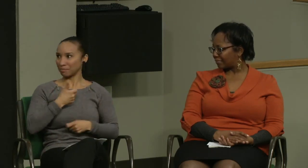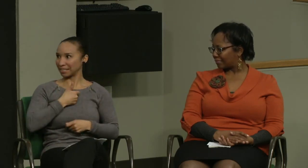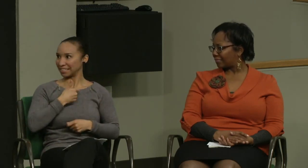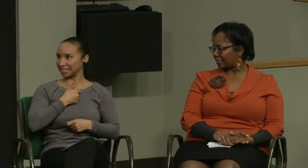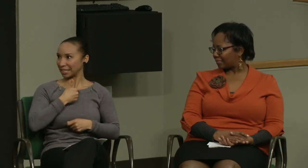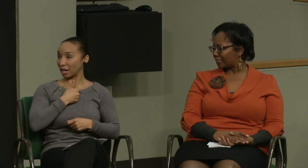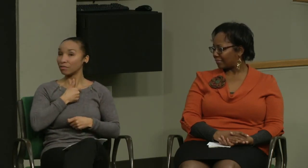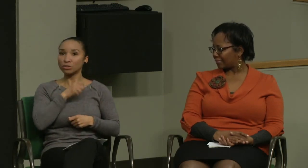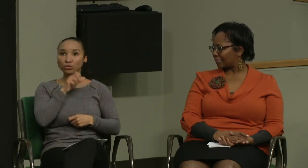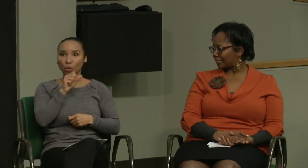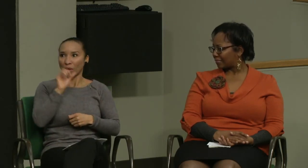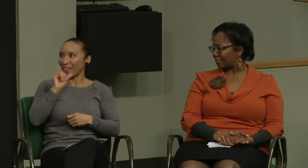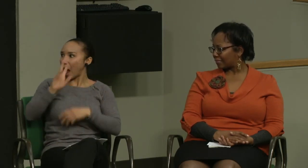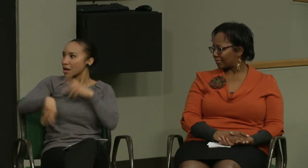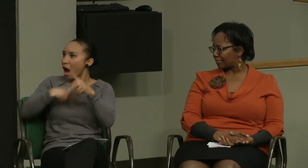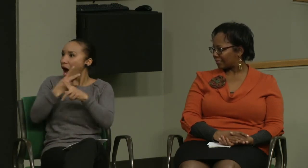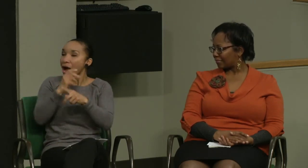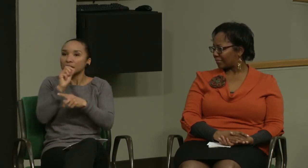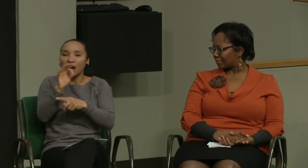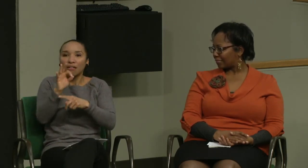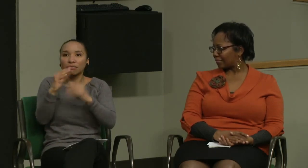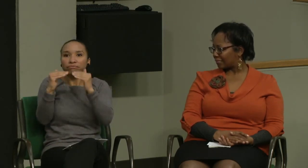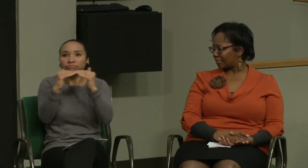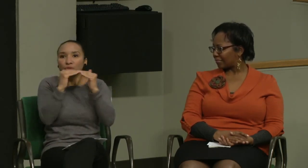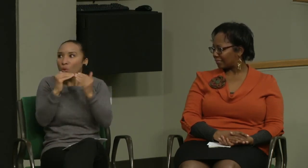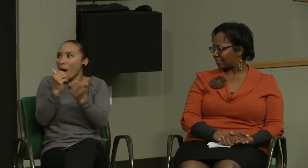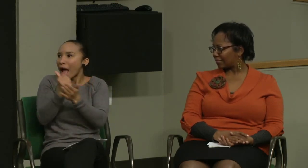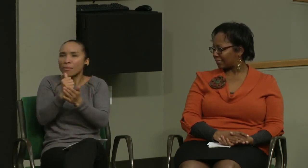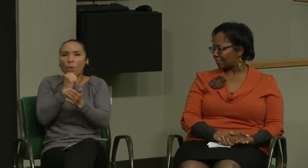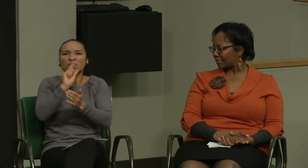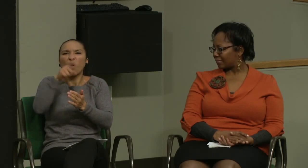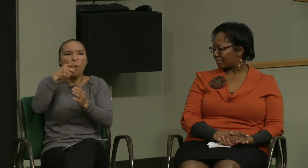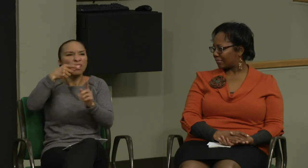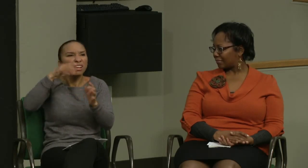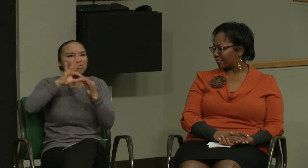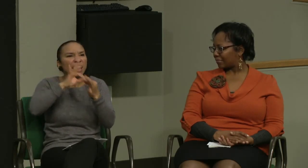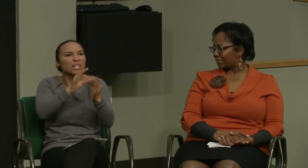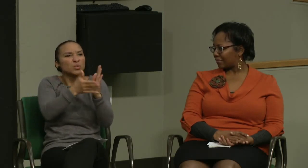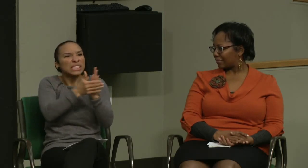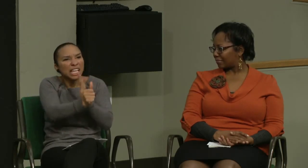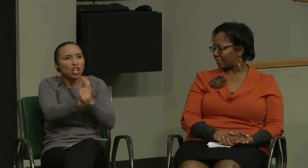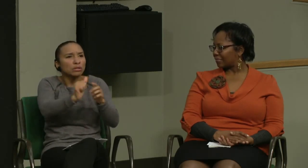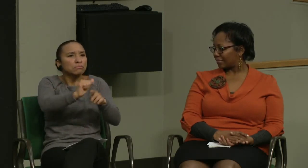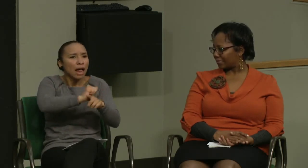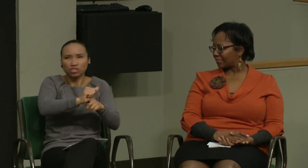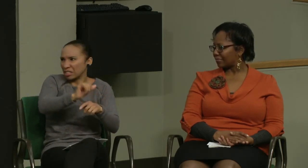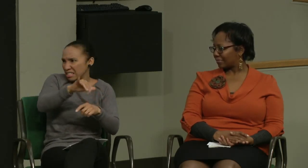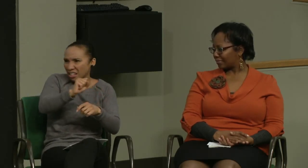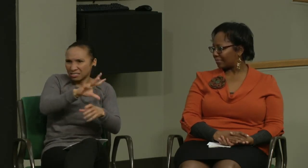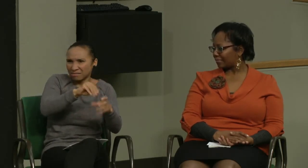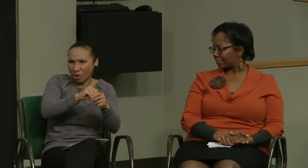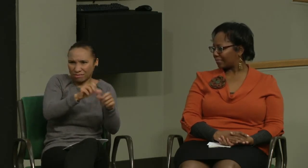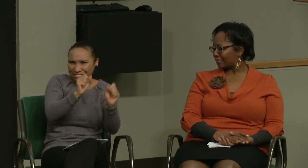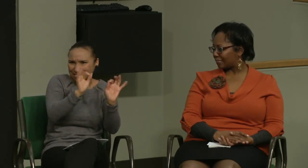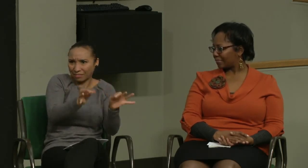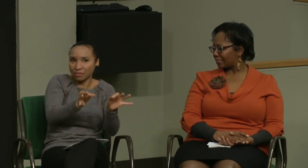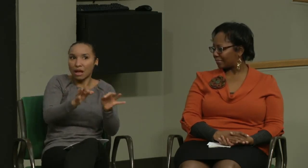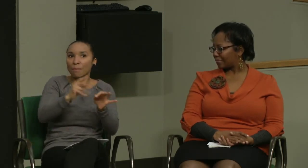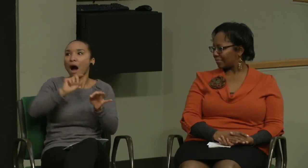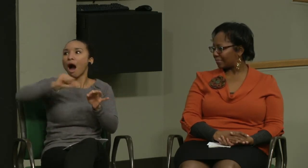challenge or a situation, I would understand how to handle myself. So that type of, peer mentoring and support obviously involving